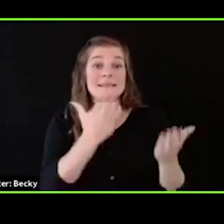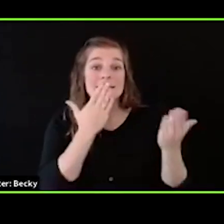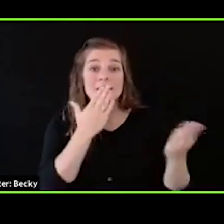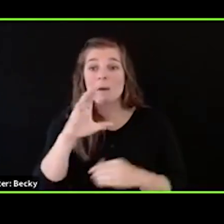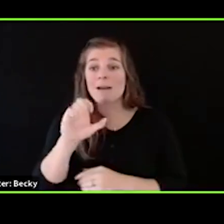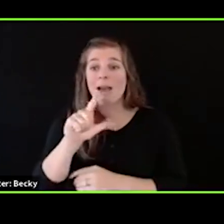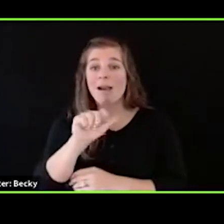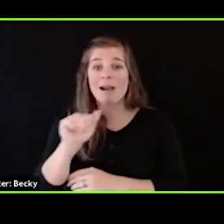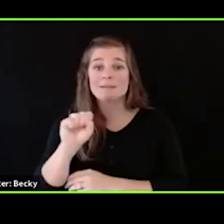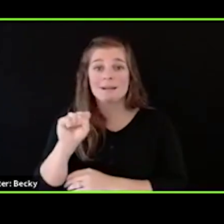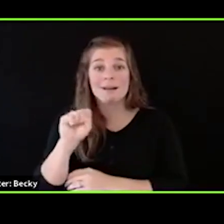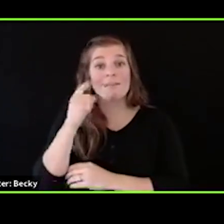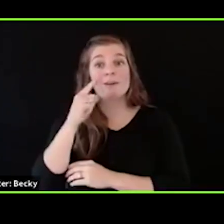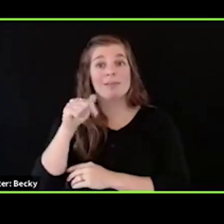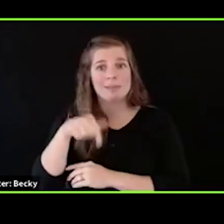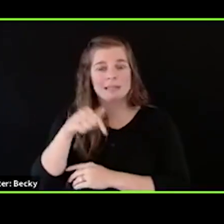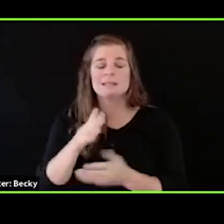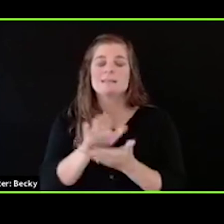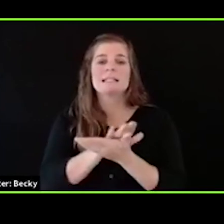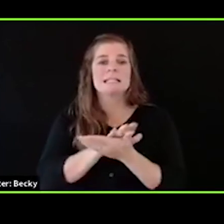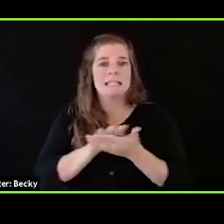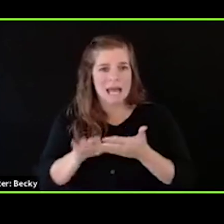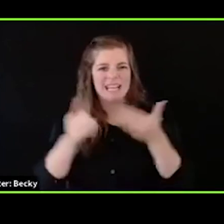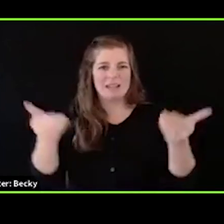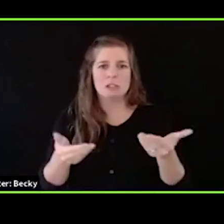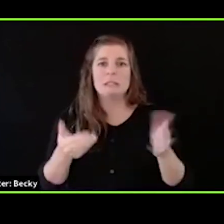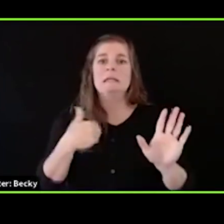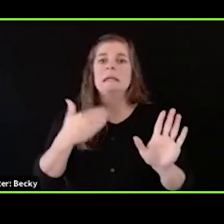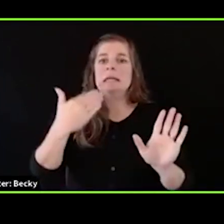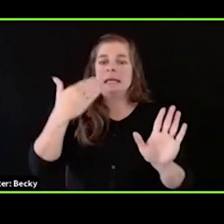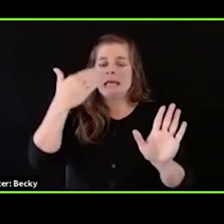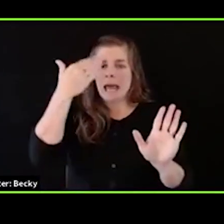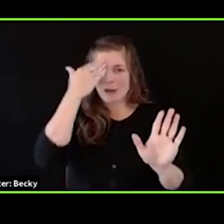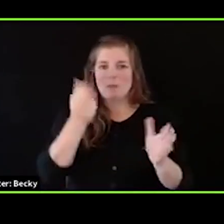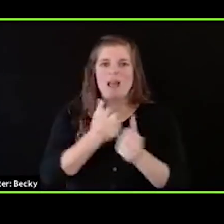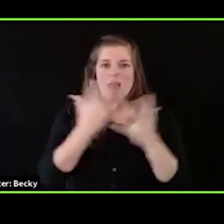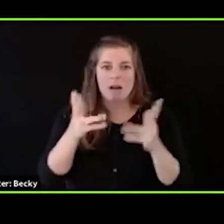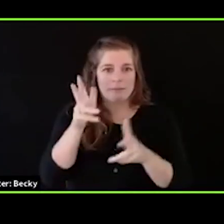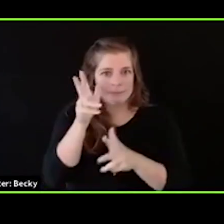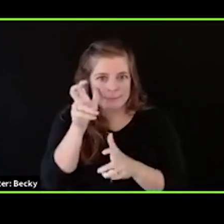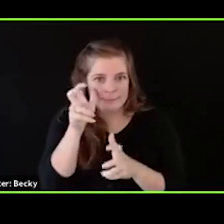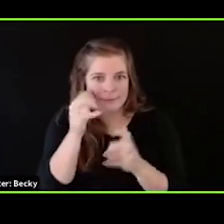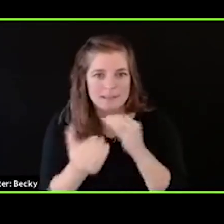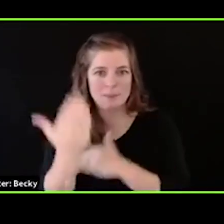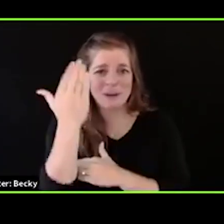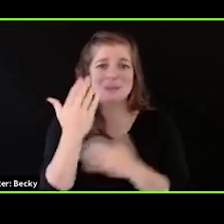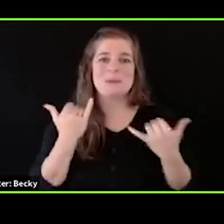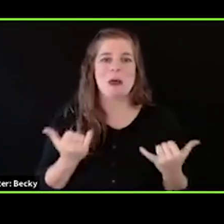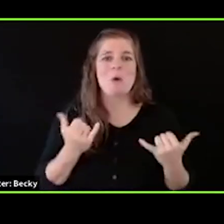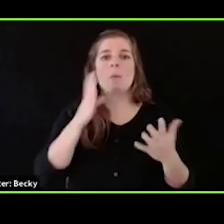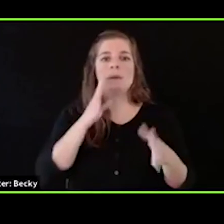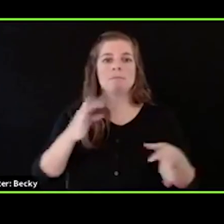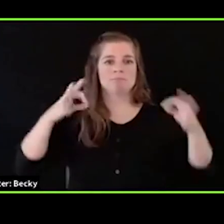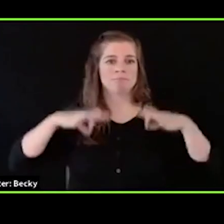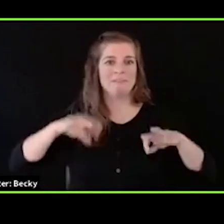invitation. I'm going to invite us all. I know there's been a lot of listening this morning, so it'll be beneficial